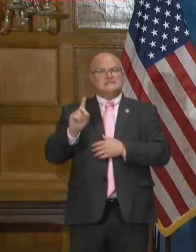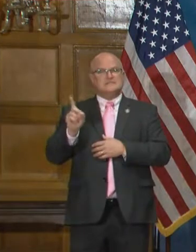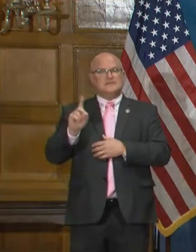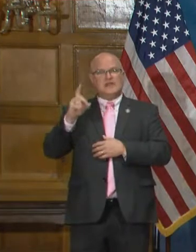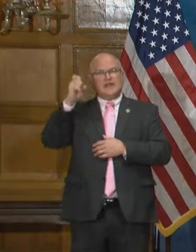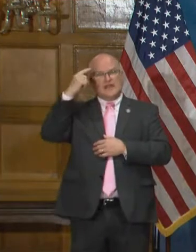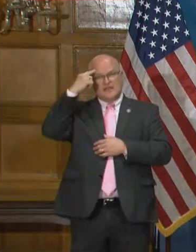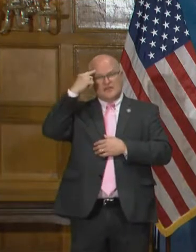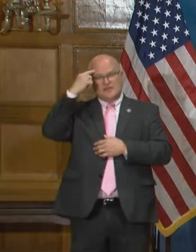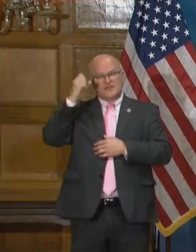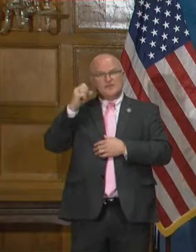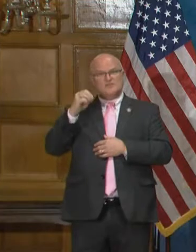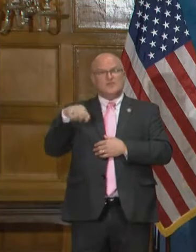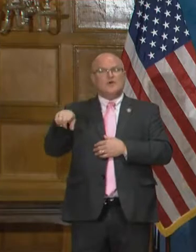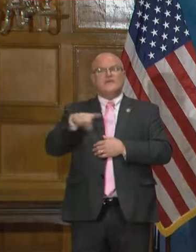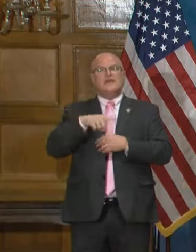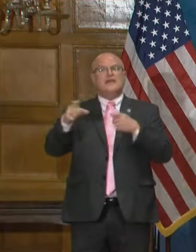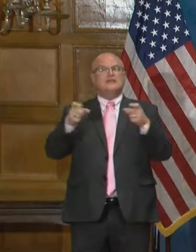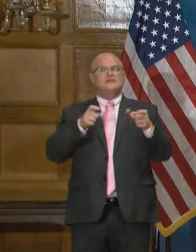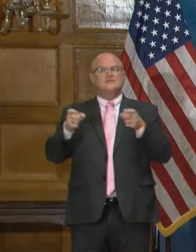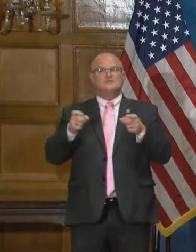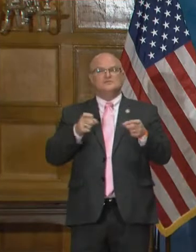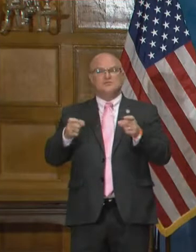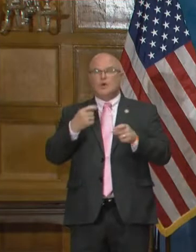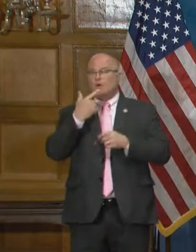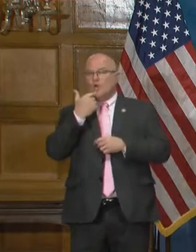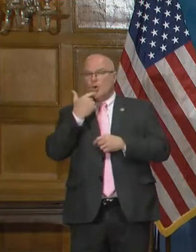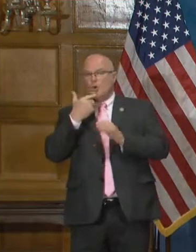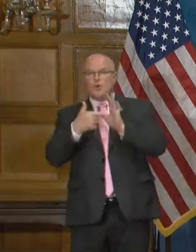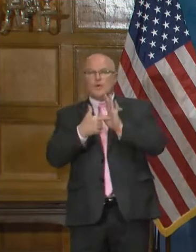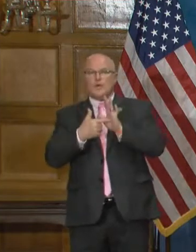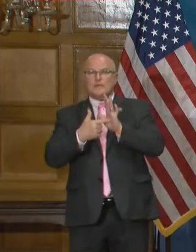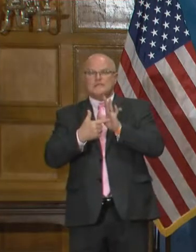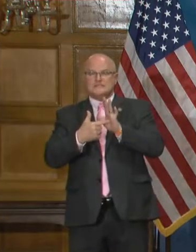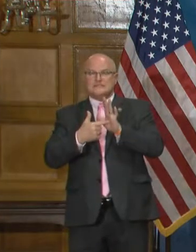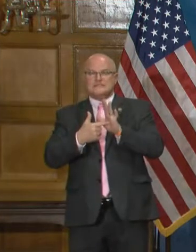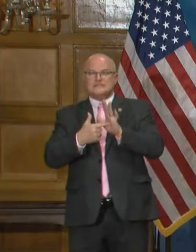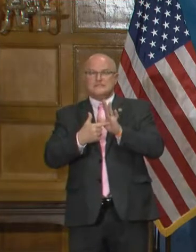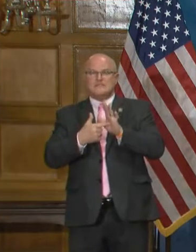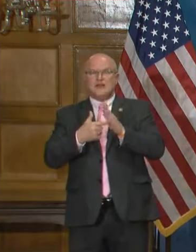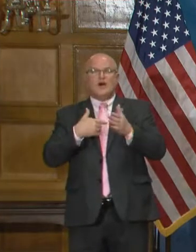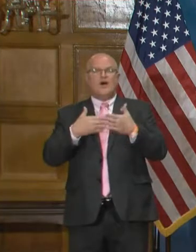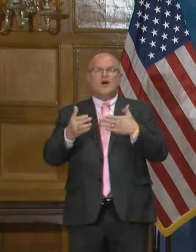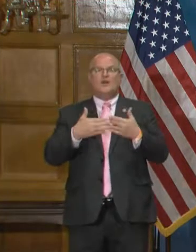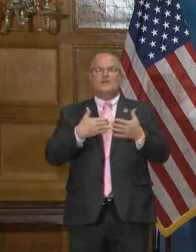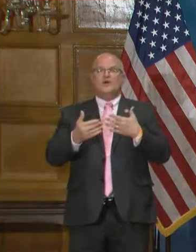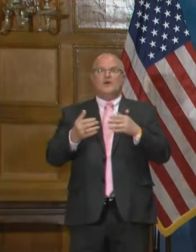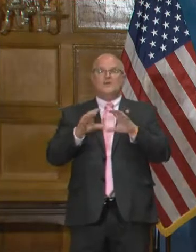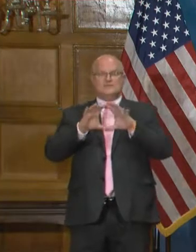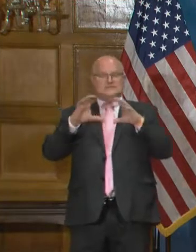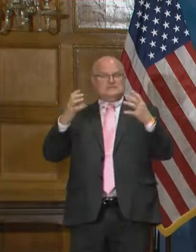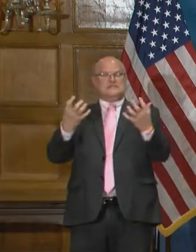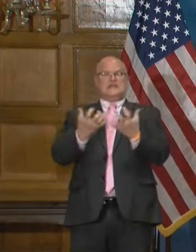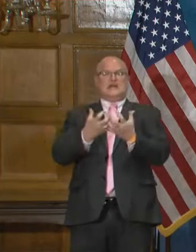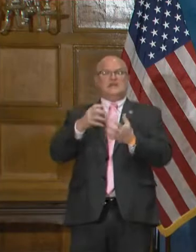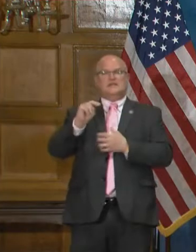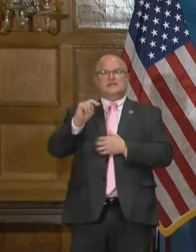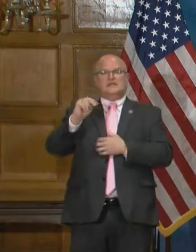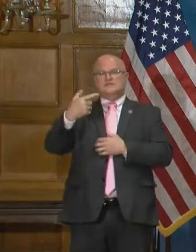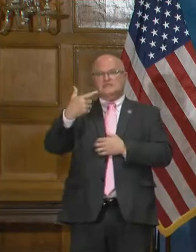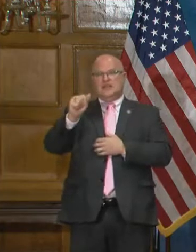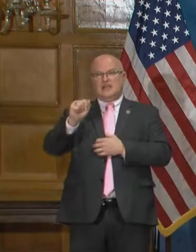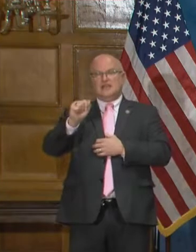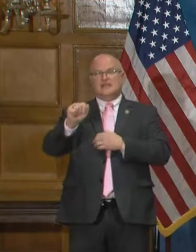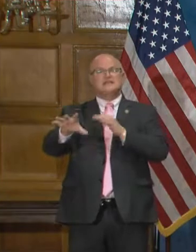governorships and so they control, uh, who represents them. Although it's entire NGA, it